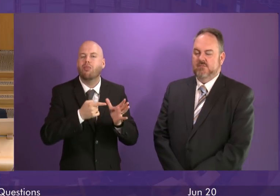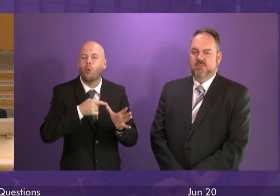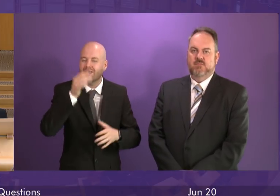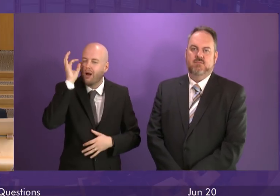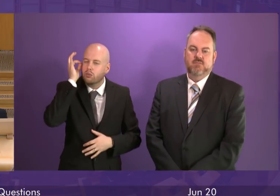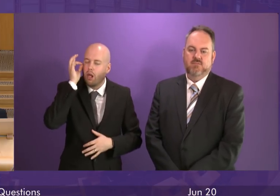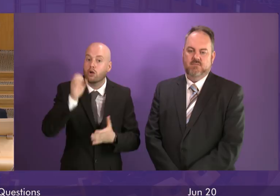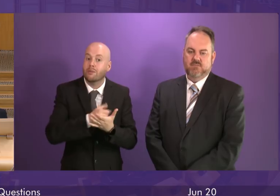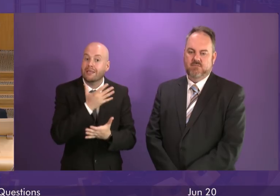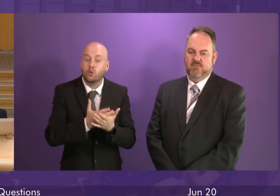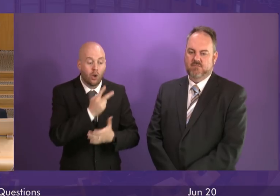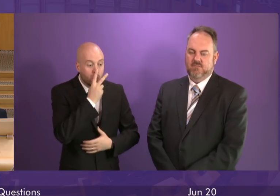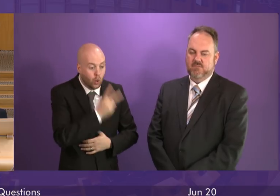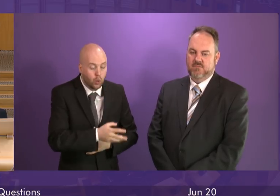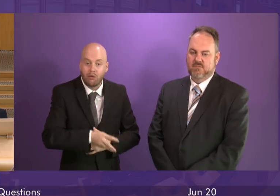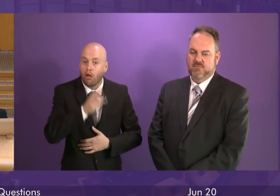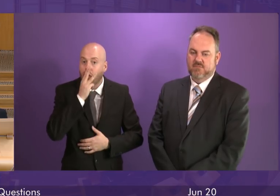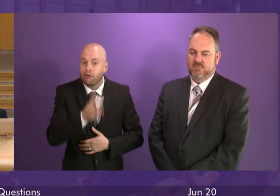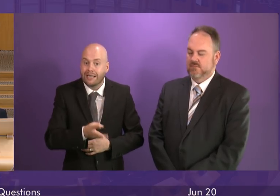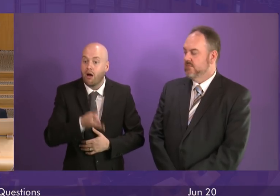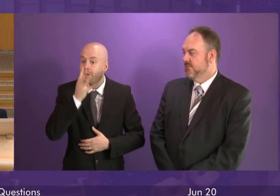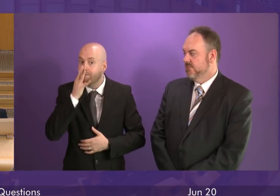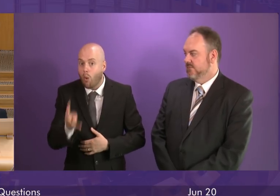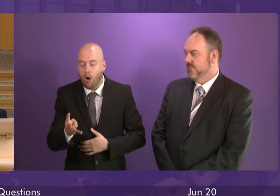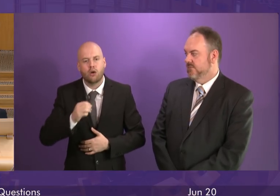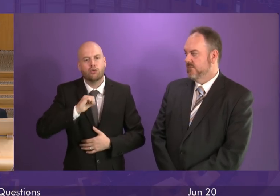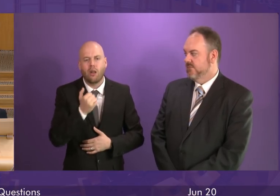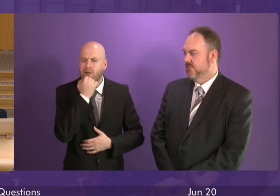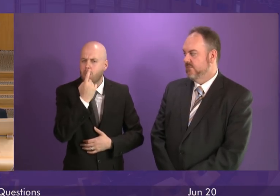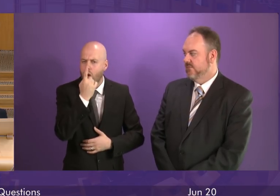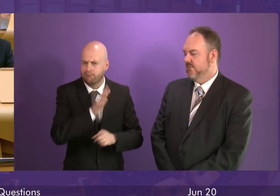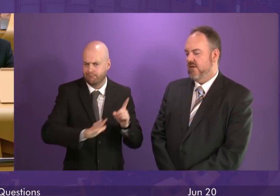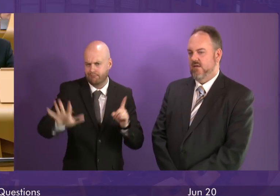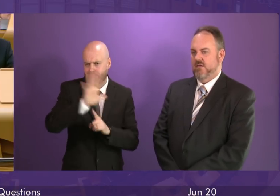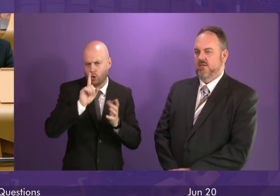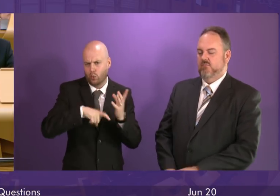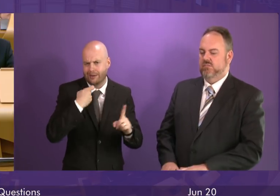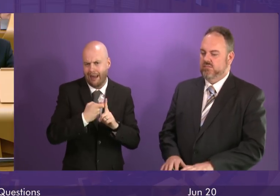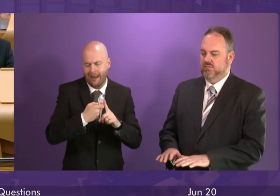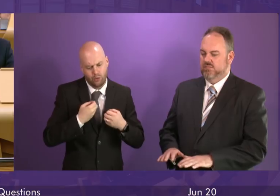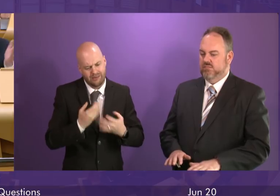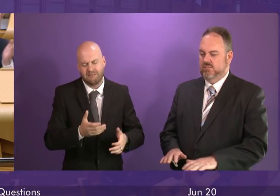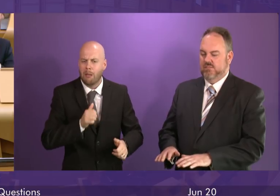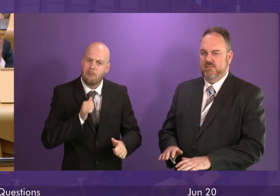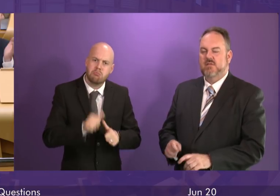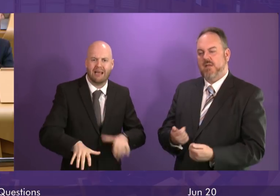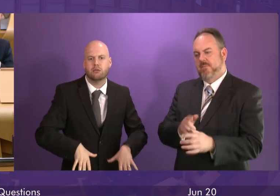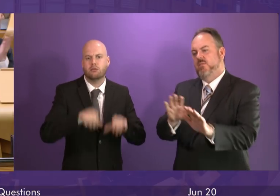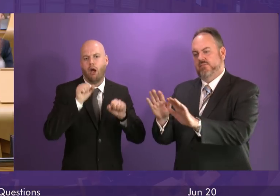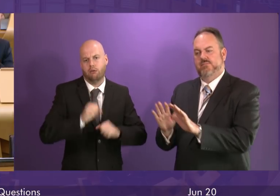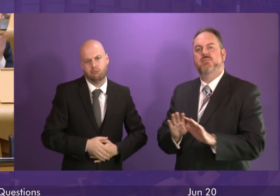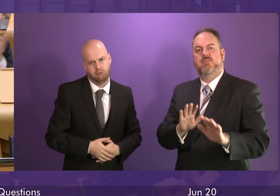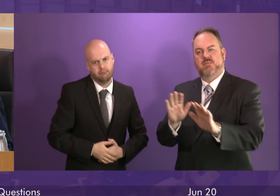-year-olds, for three-year-olds and for four-year-olds, Scotland will be leading the way of any part of the UK when it comes to giving our children the very best start in life.